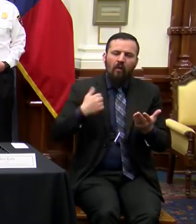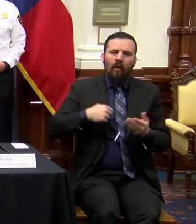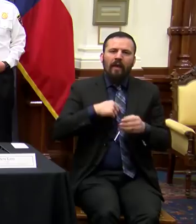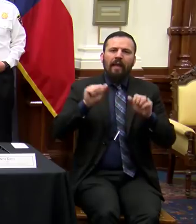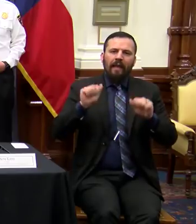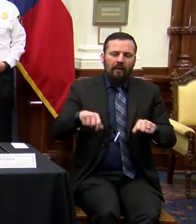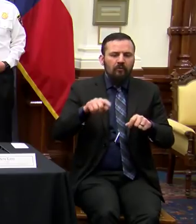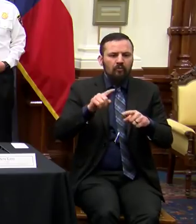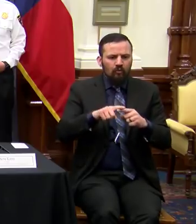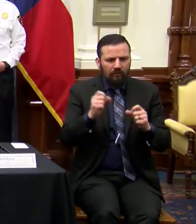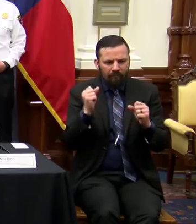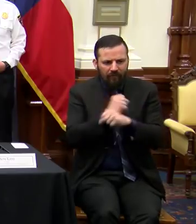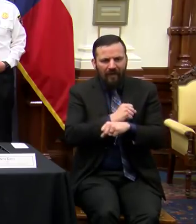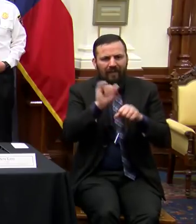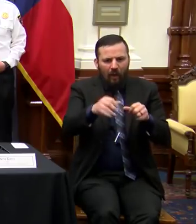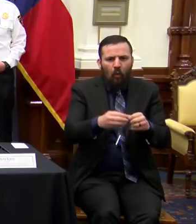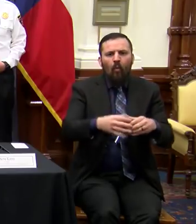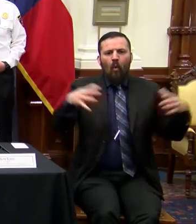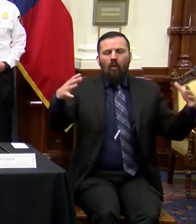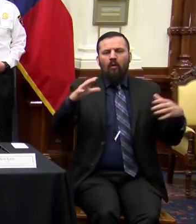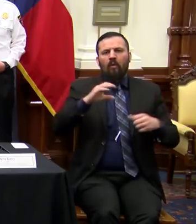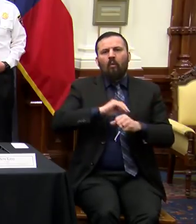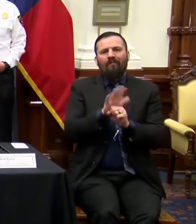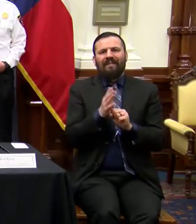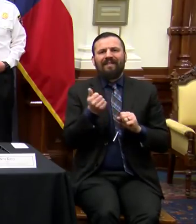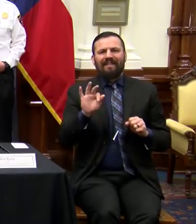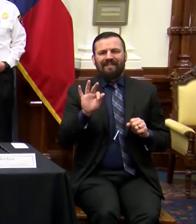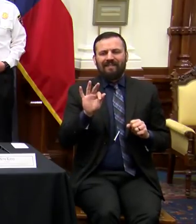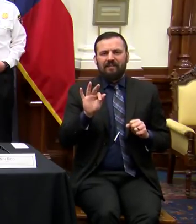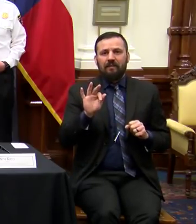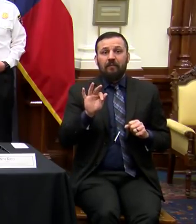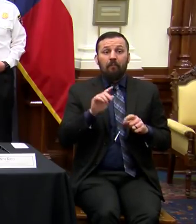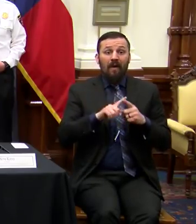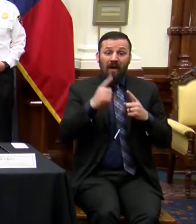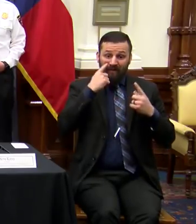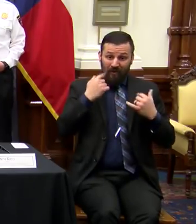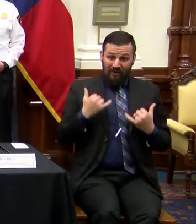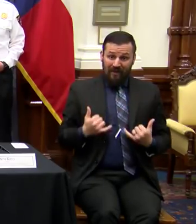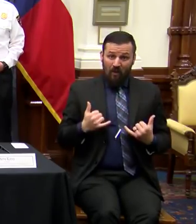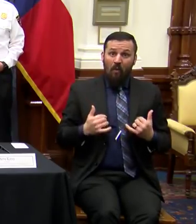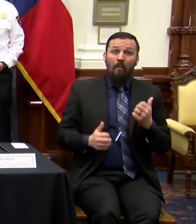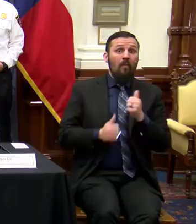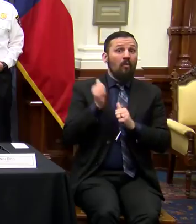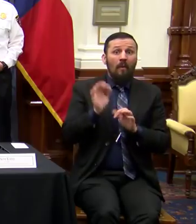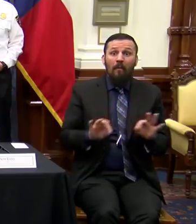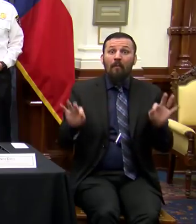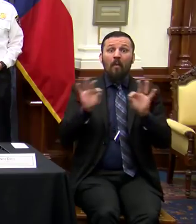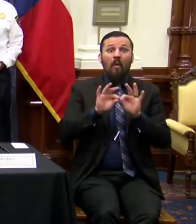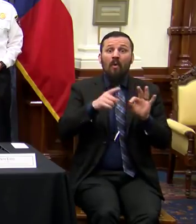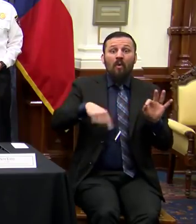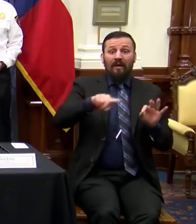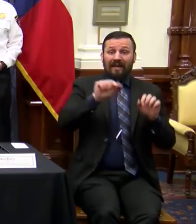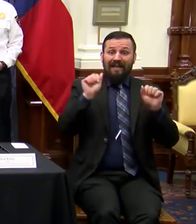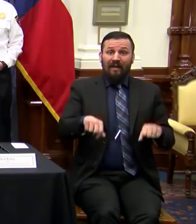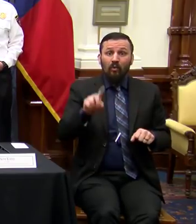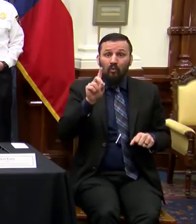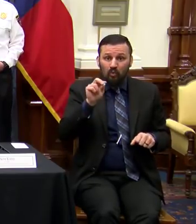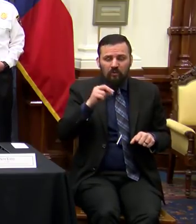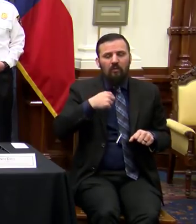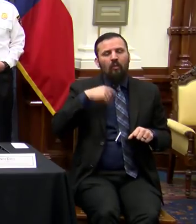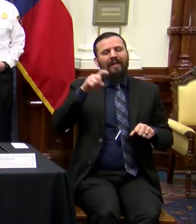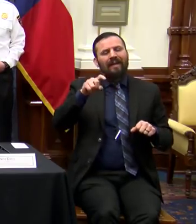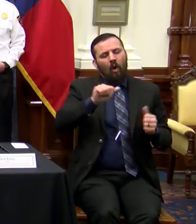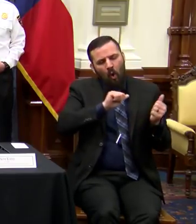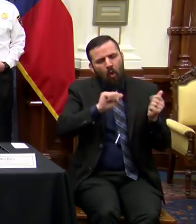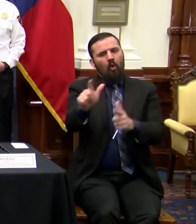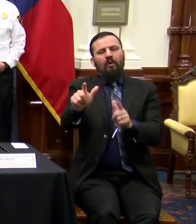of COVID-19. In the meantime, one of the most important things we can all do, we need everyone in the state of